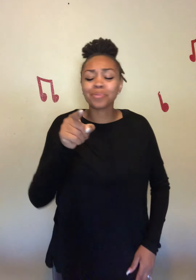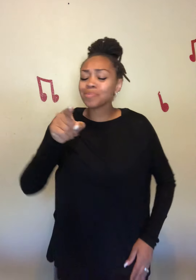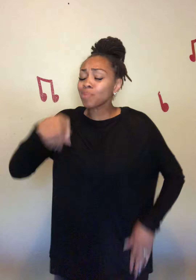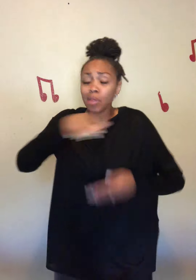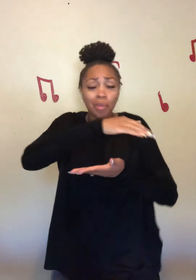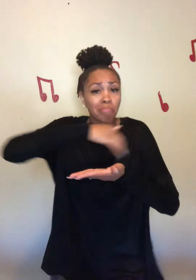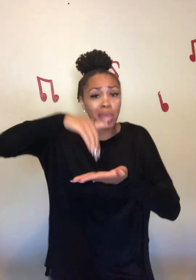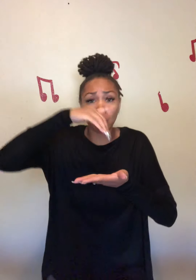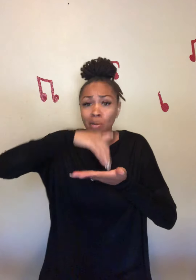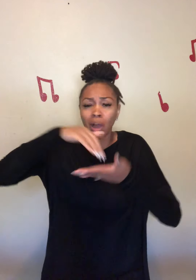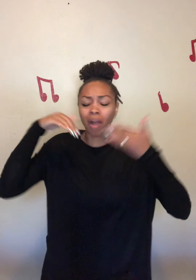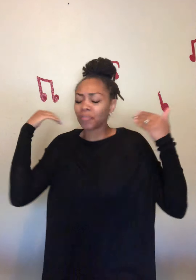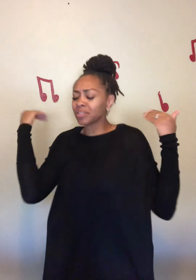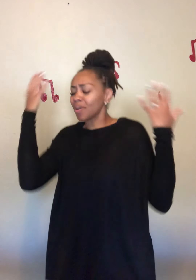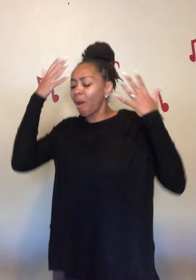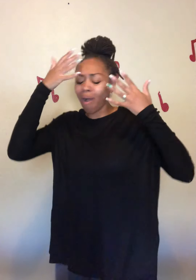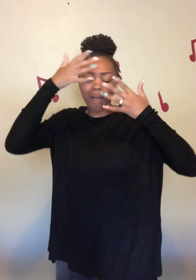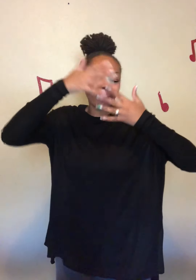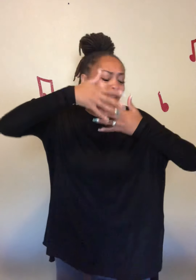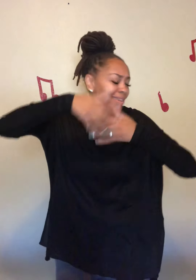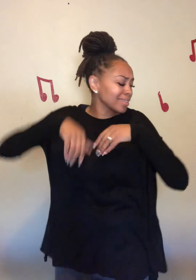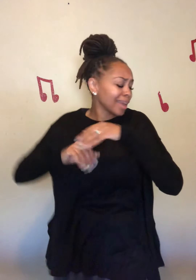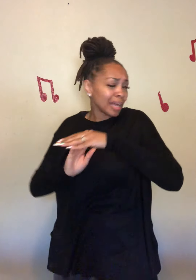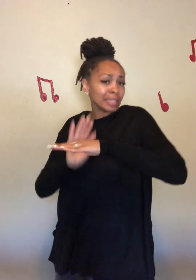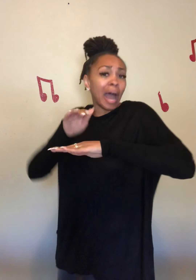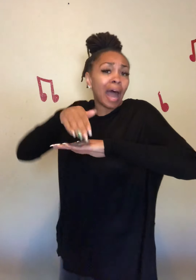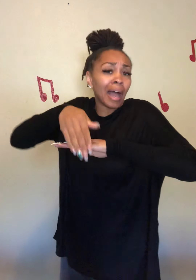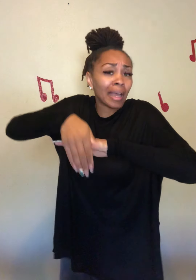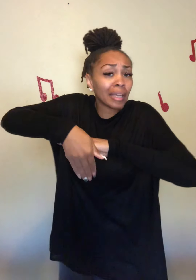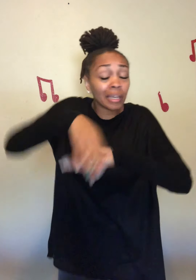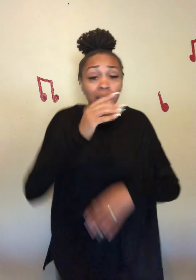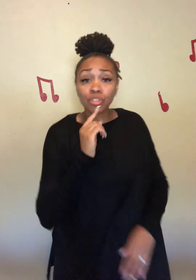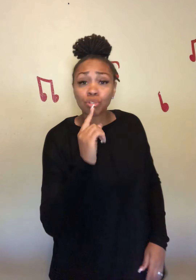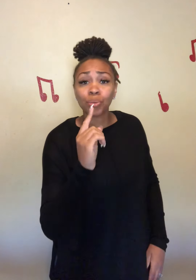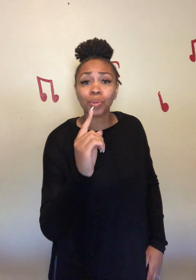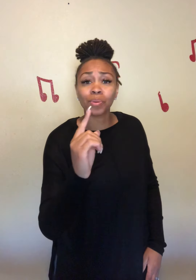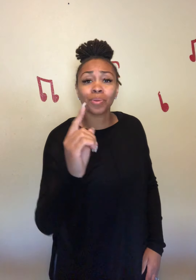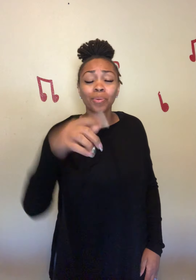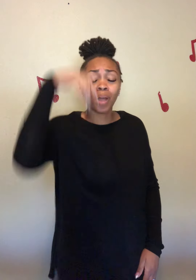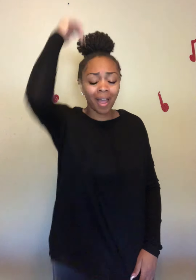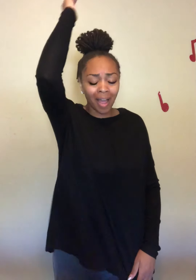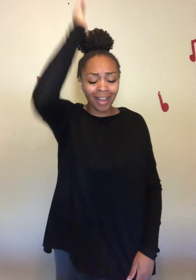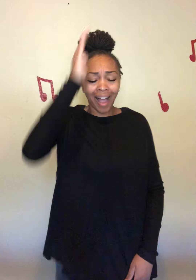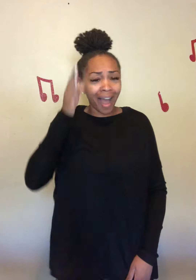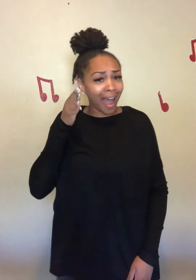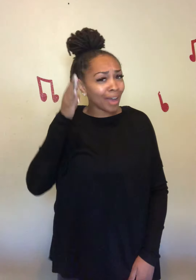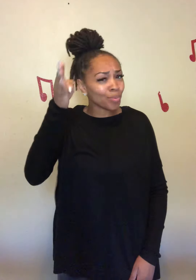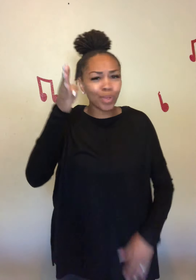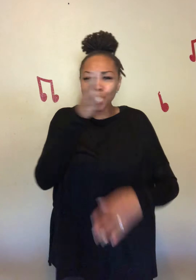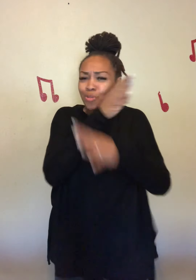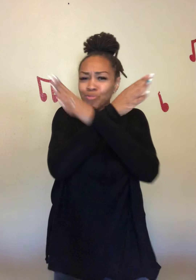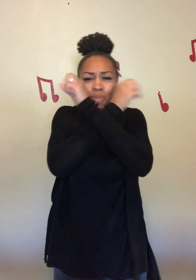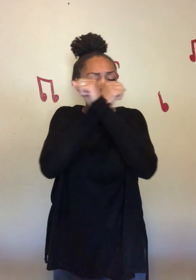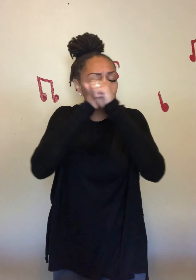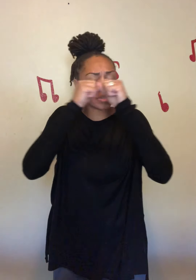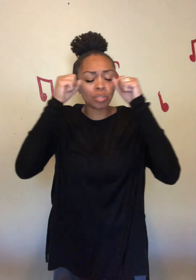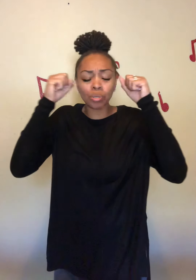in the middle of the darkest night It's true, I will rescue